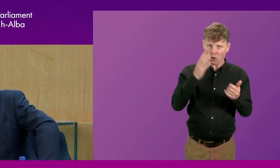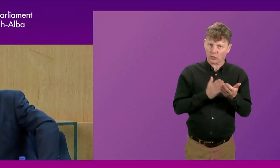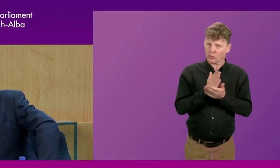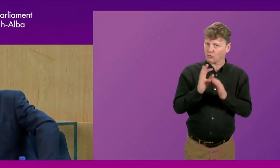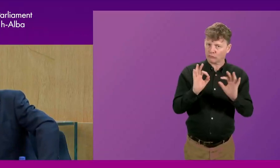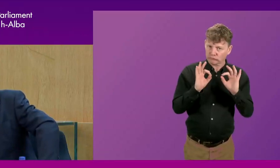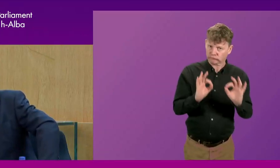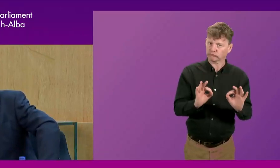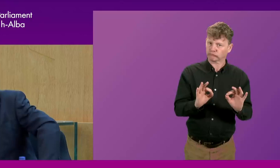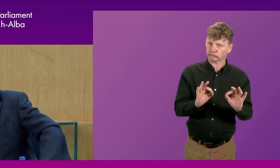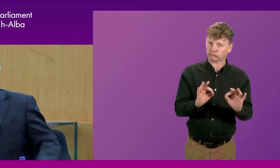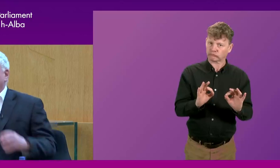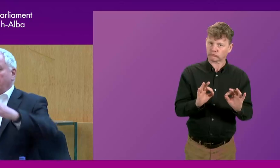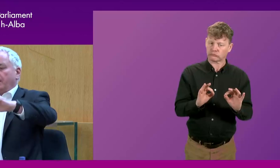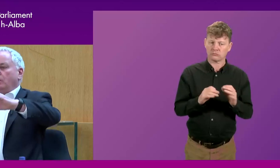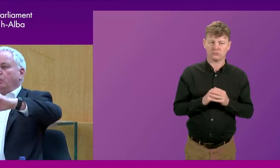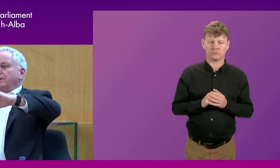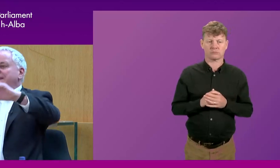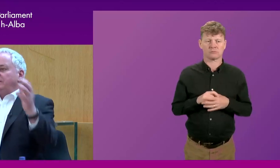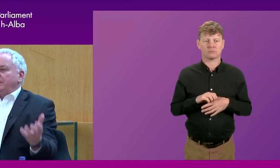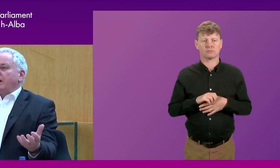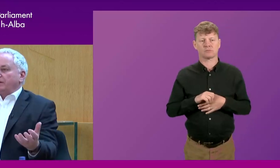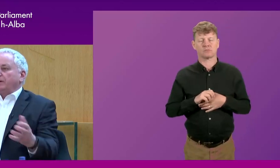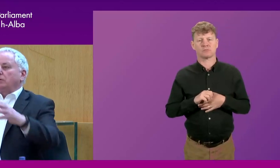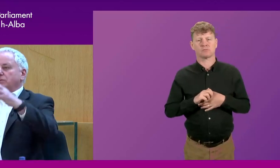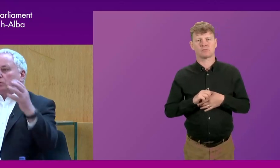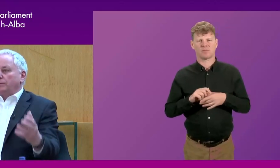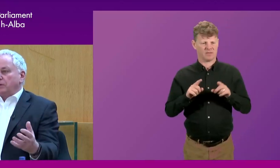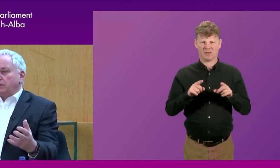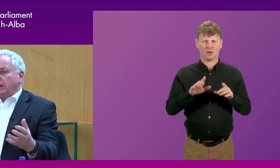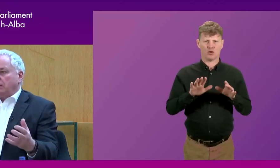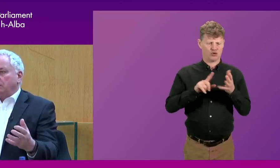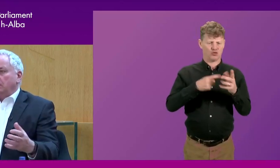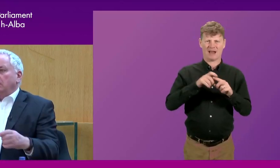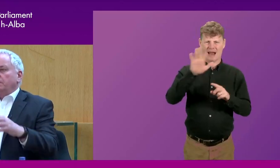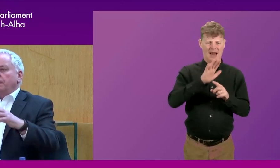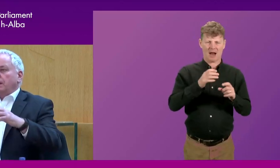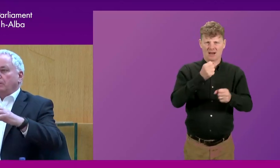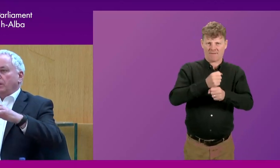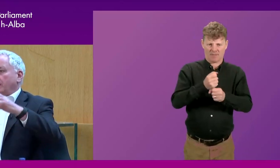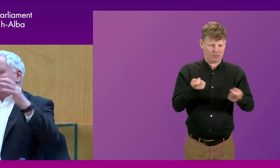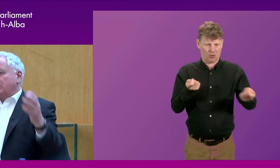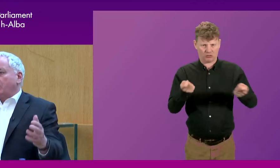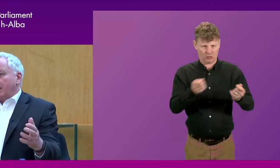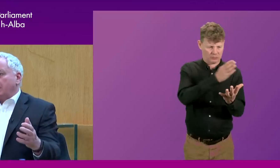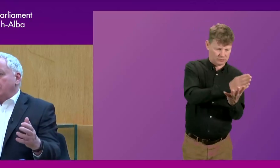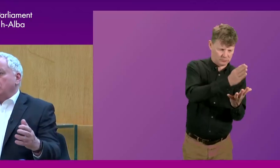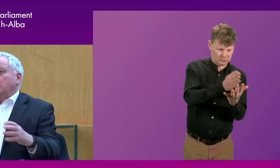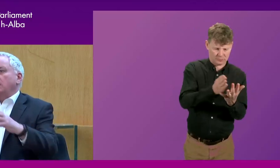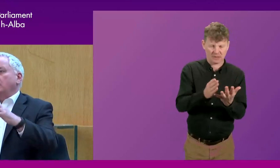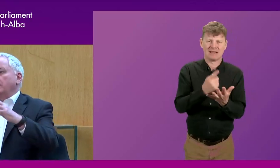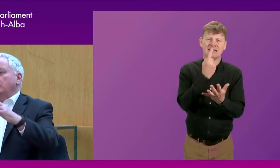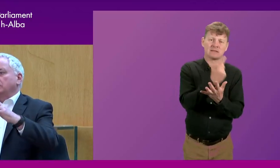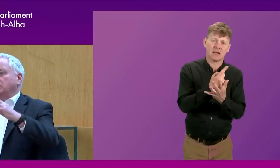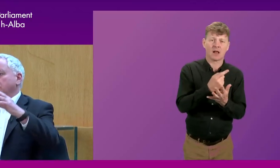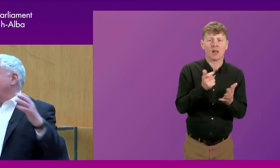it was based on what needed to be governed across the whole of the UK. And whether that was a single market in the